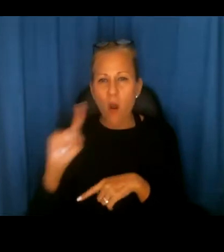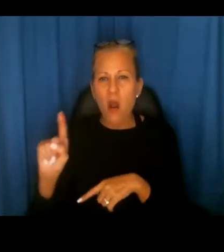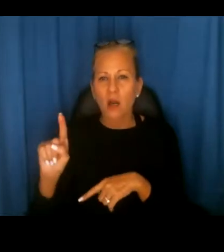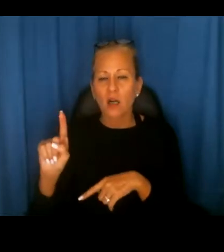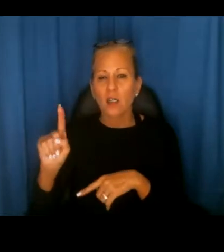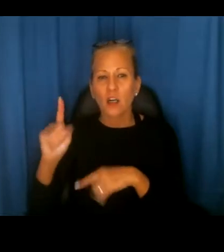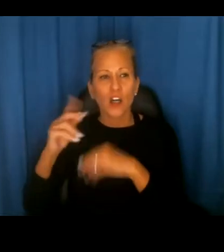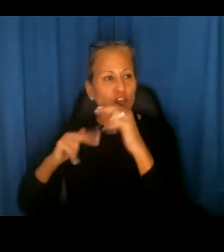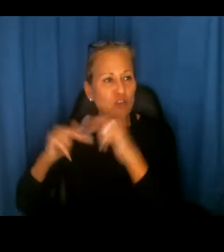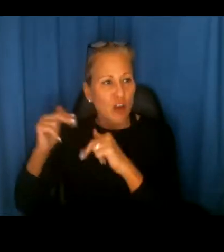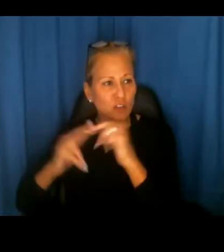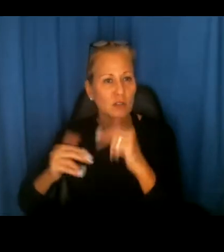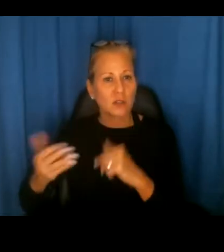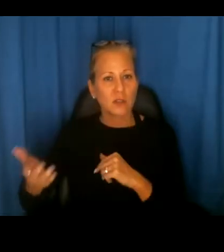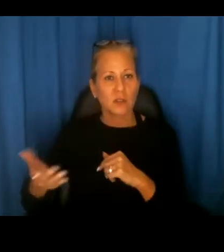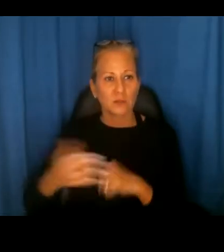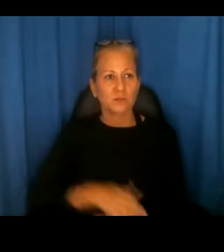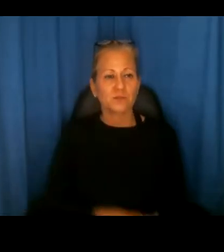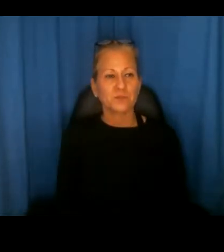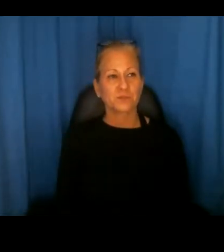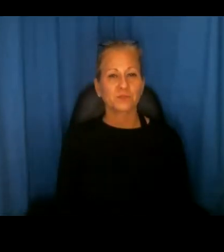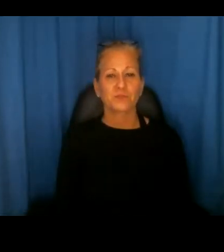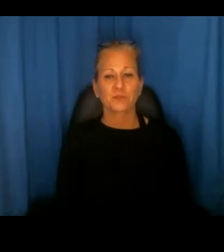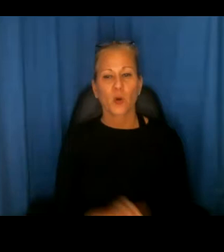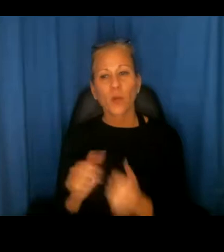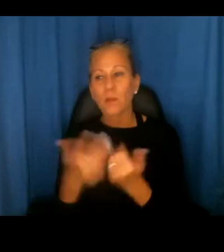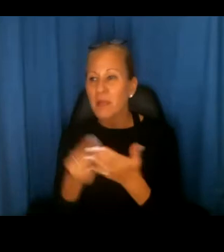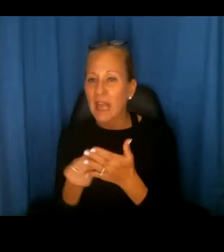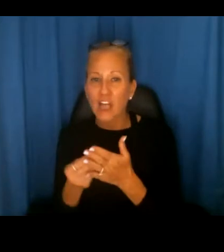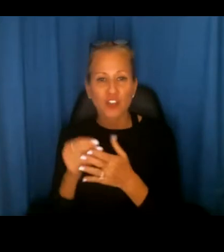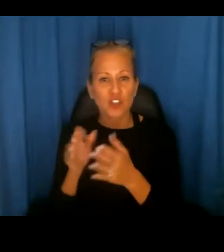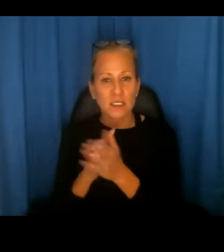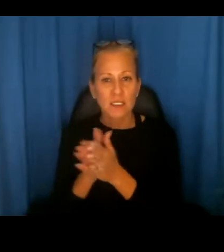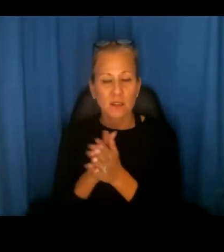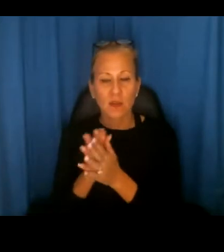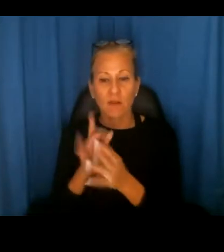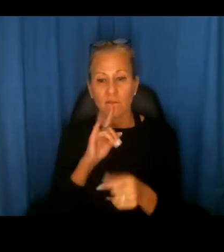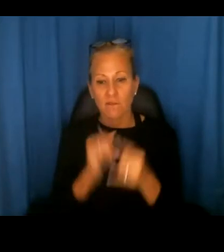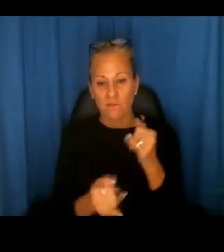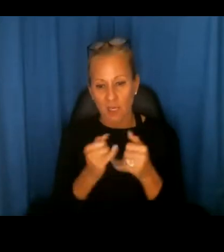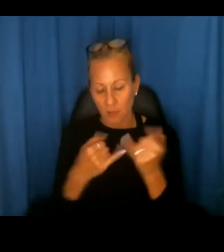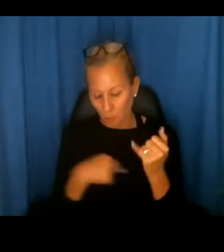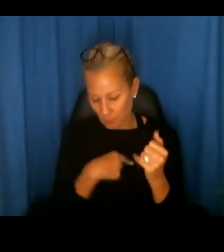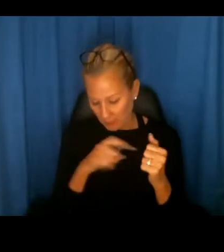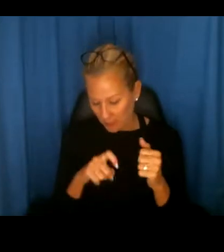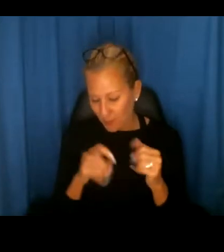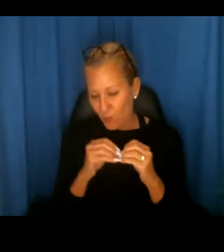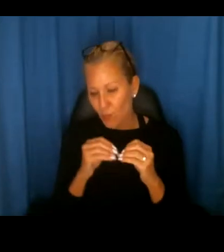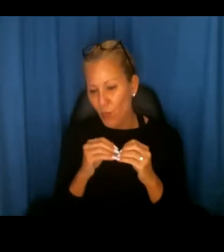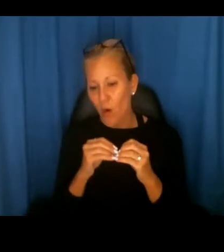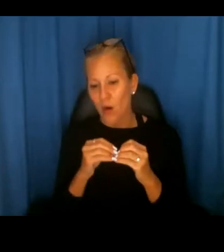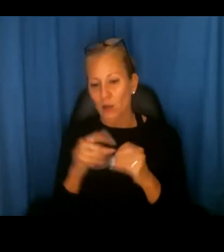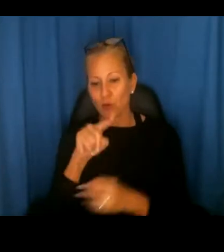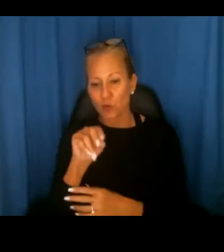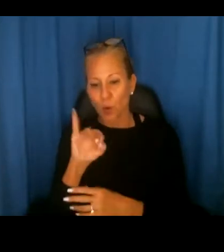the construction industry through tax incentives. Um, finally, uh, we need just more favorable zoning